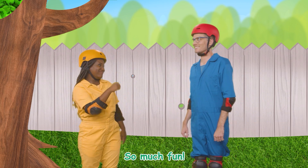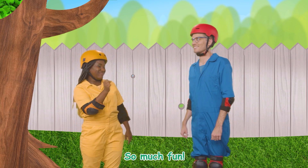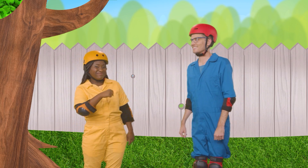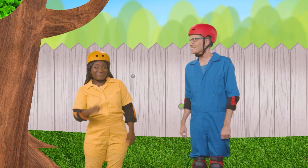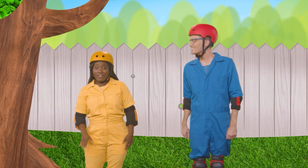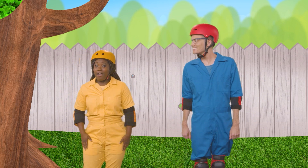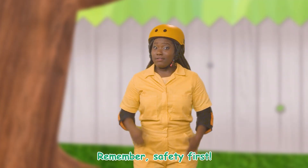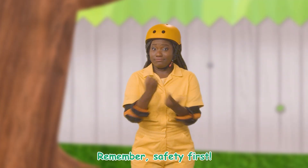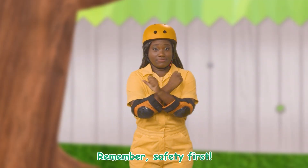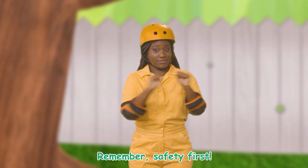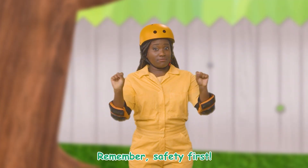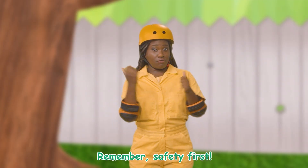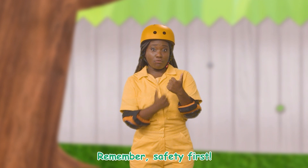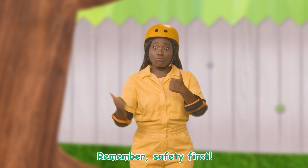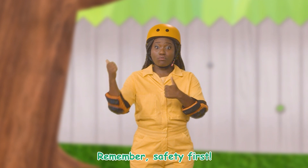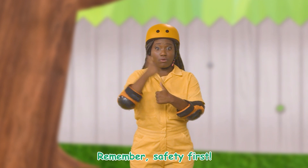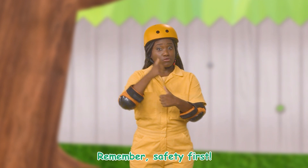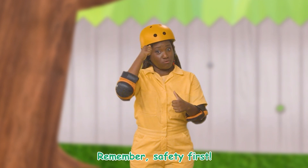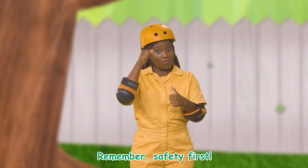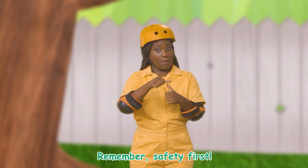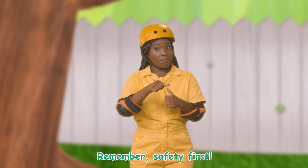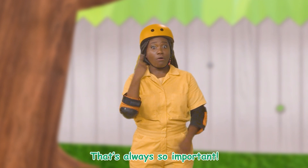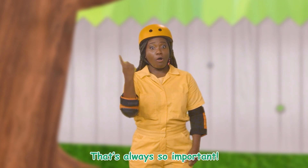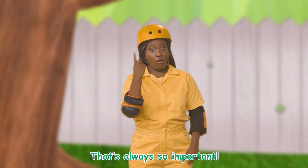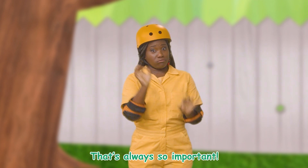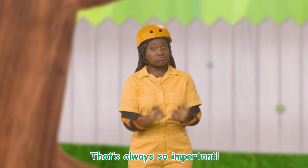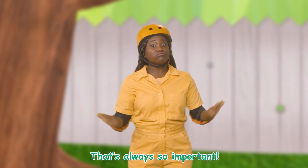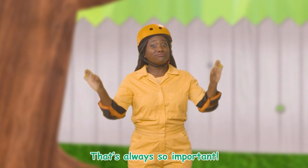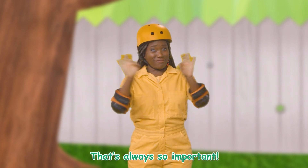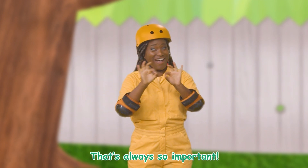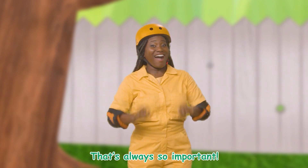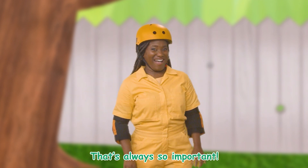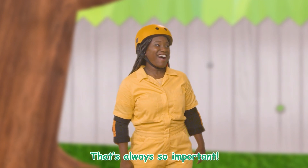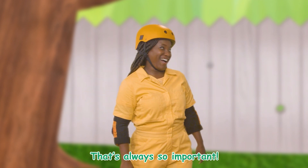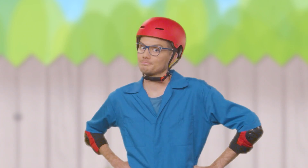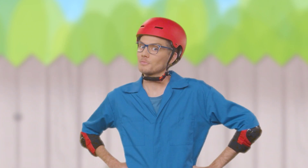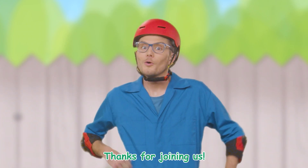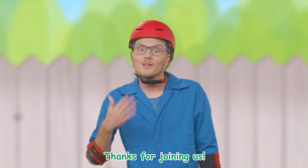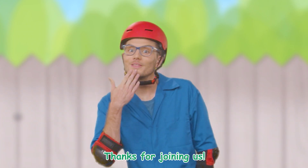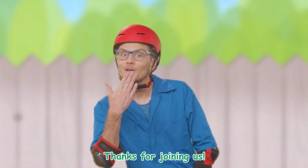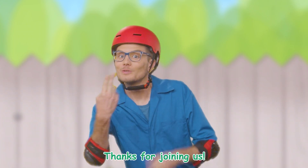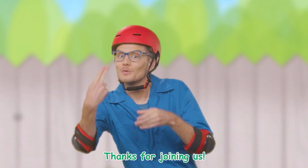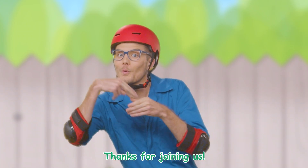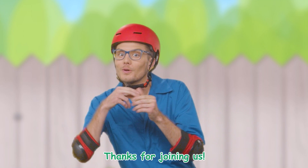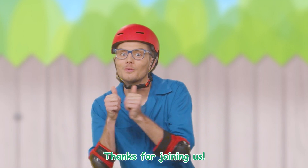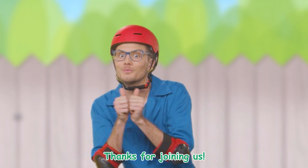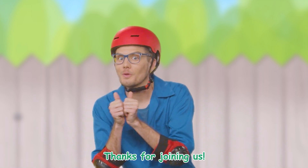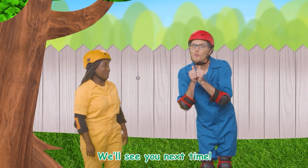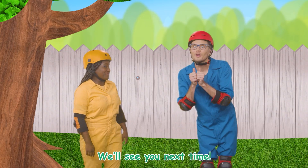Remember, safety first That's always so important Thanks for joining us Thanks We'll